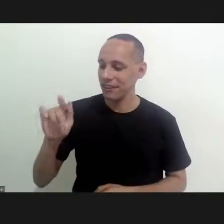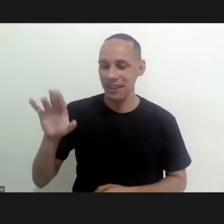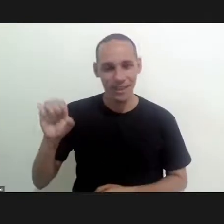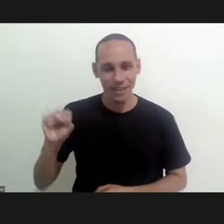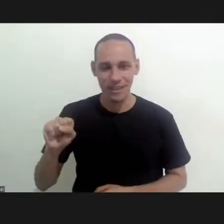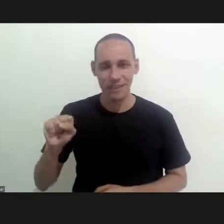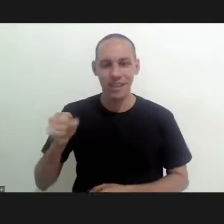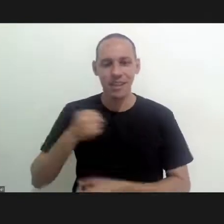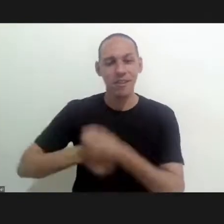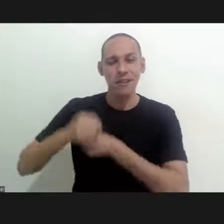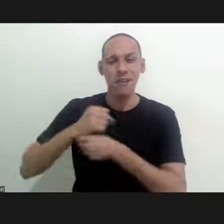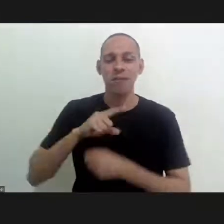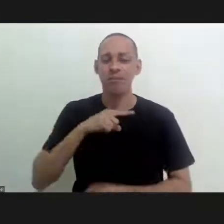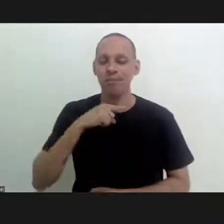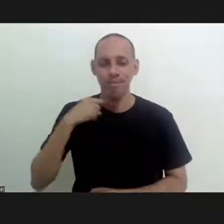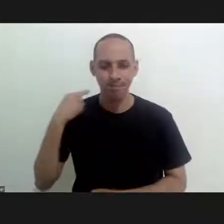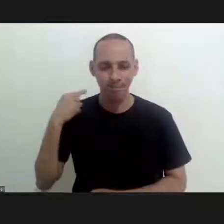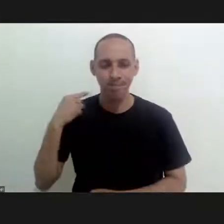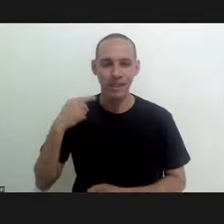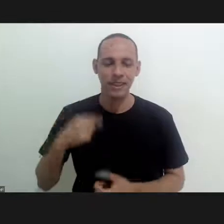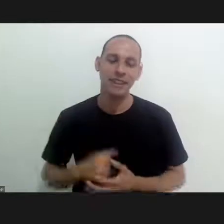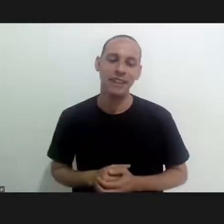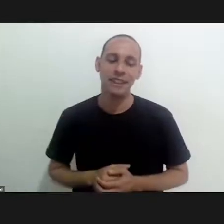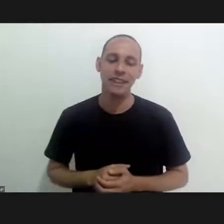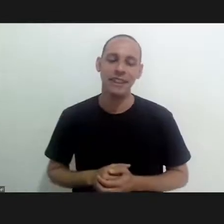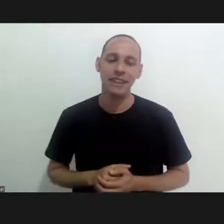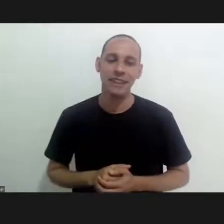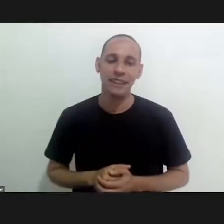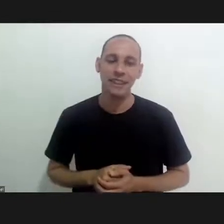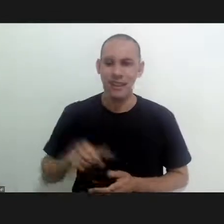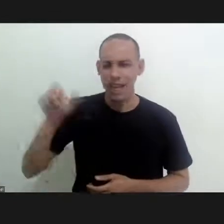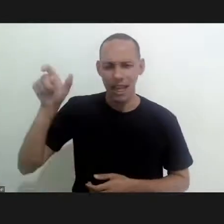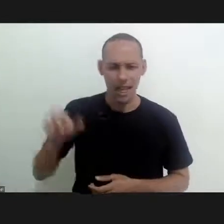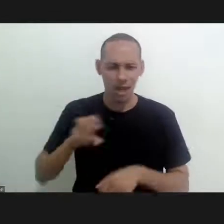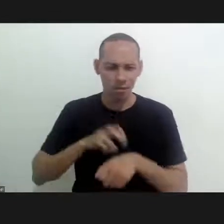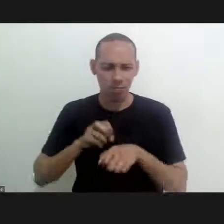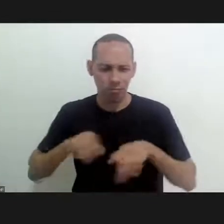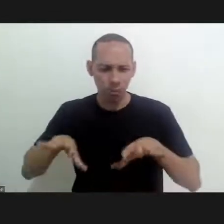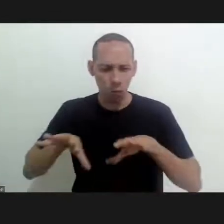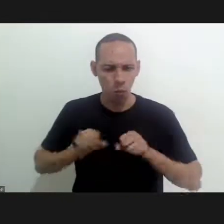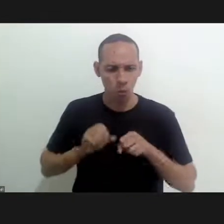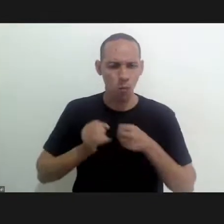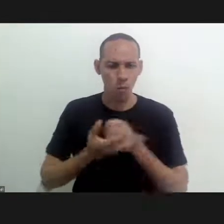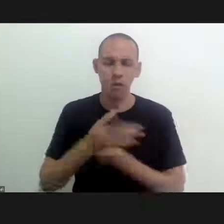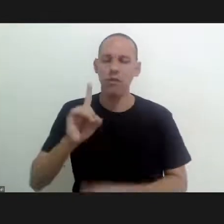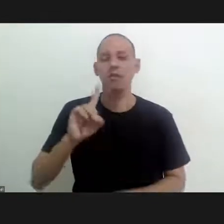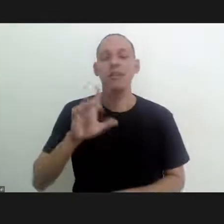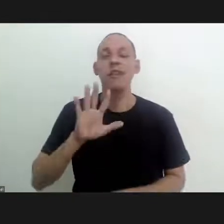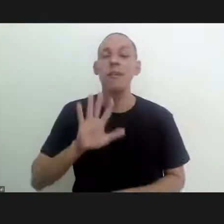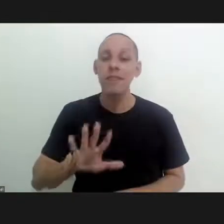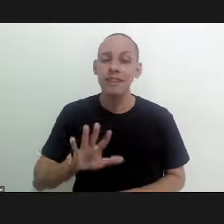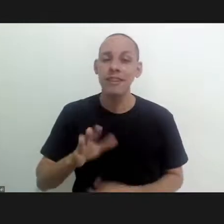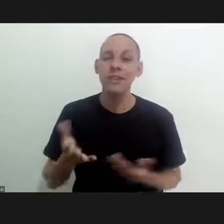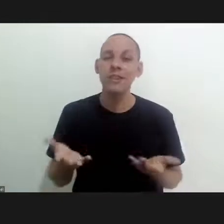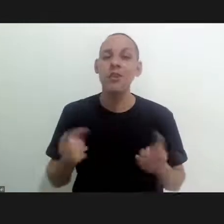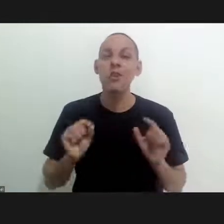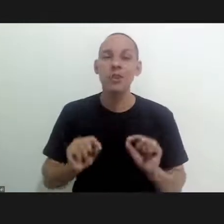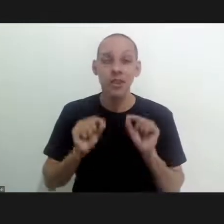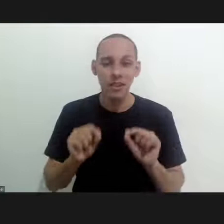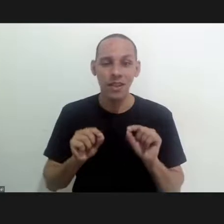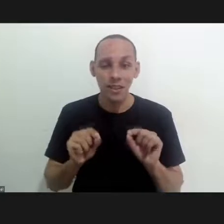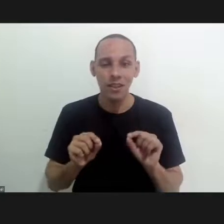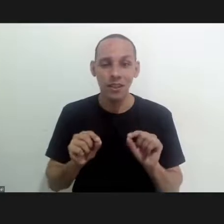who left us last year, not a victim of a pandemic but a victim of